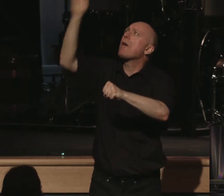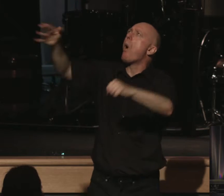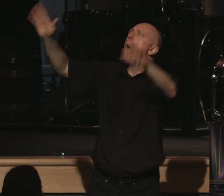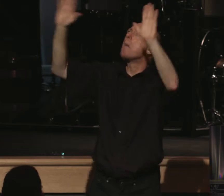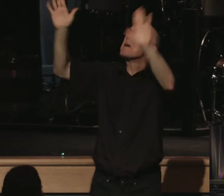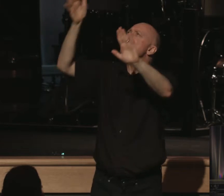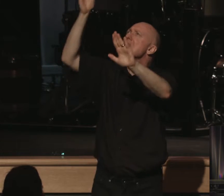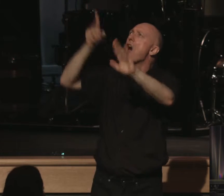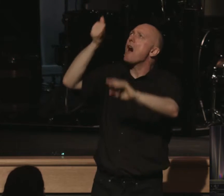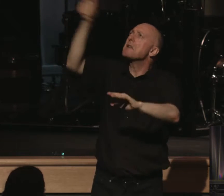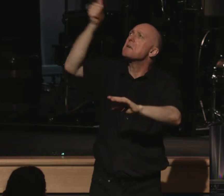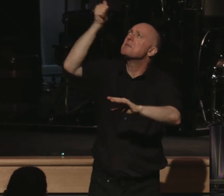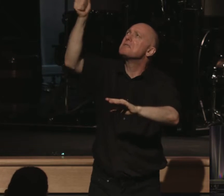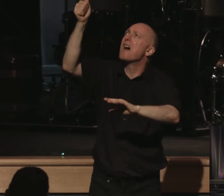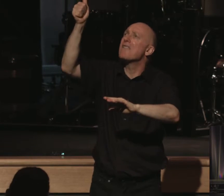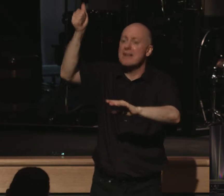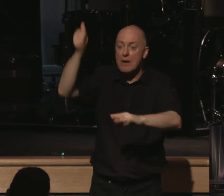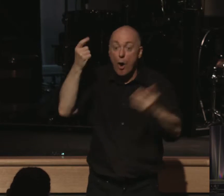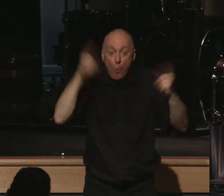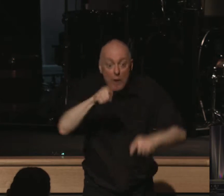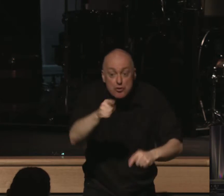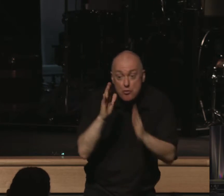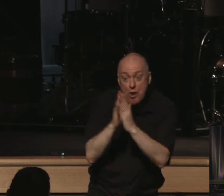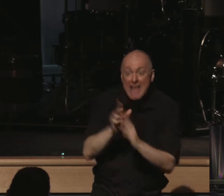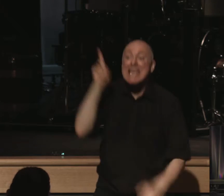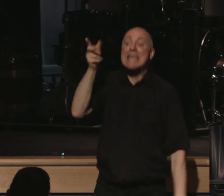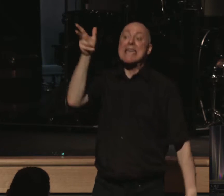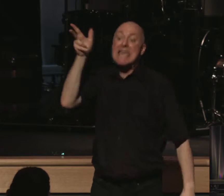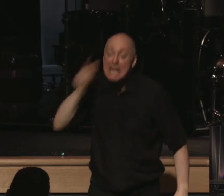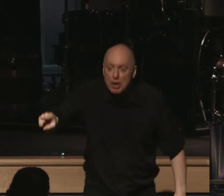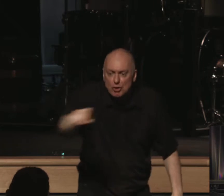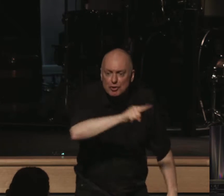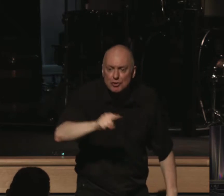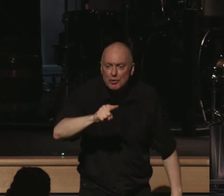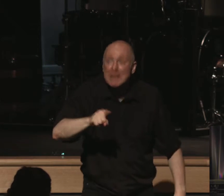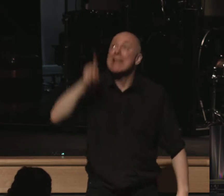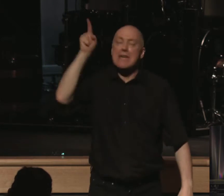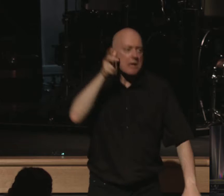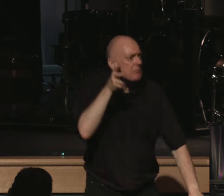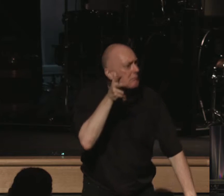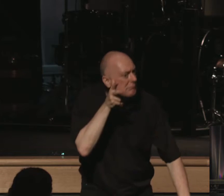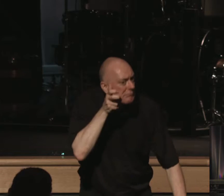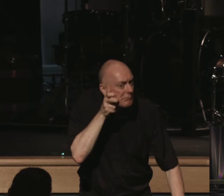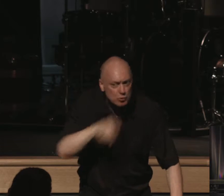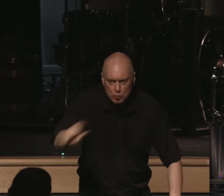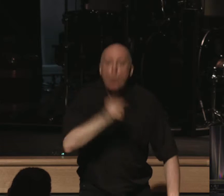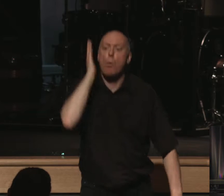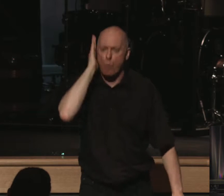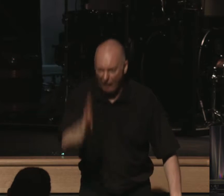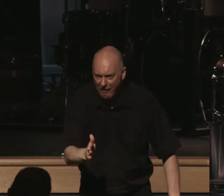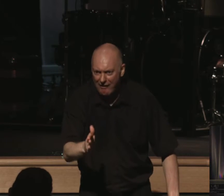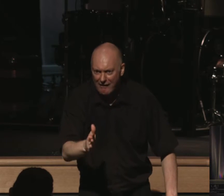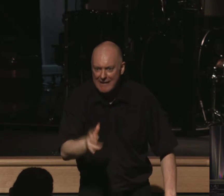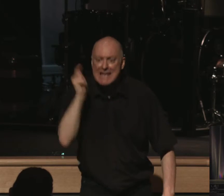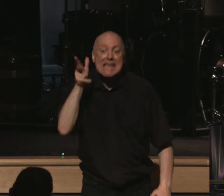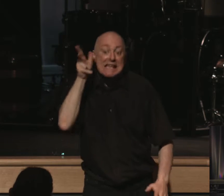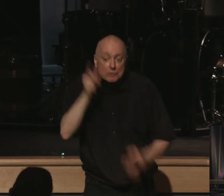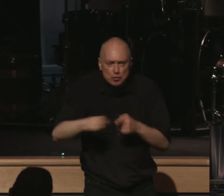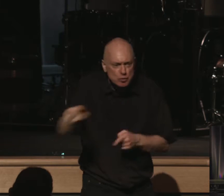amazing God hears you when you call. He inclines His ear to you. He listens to